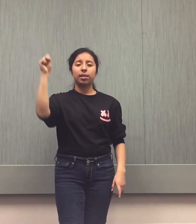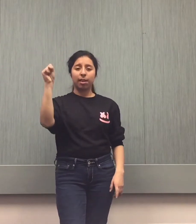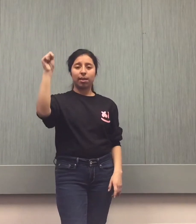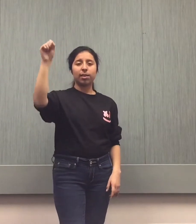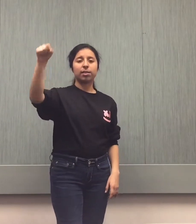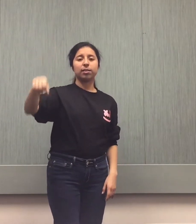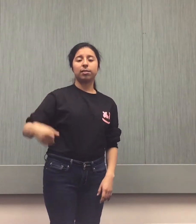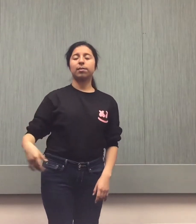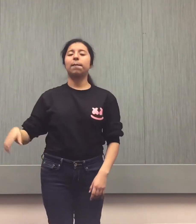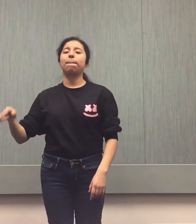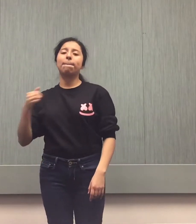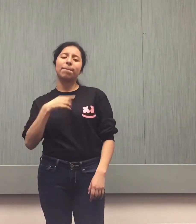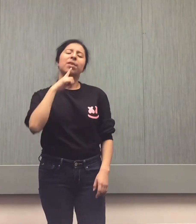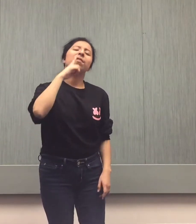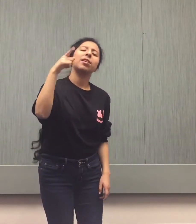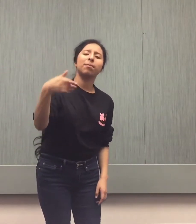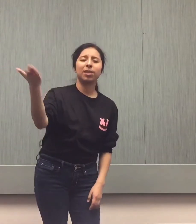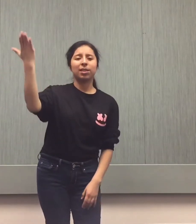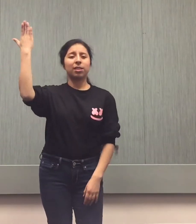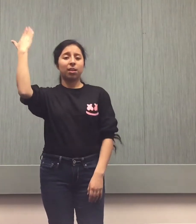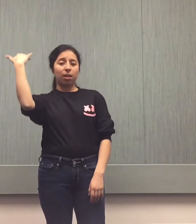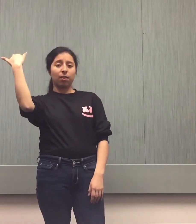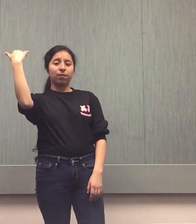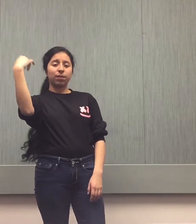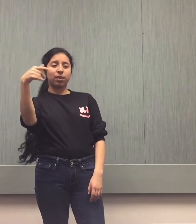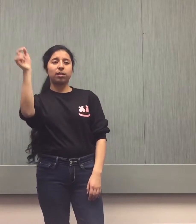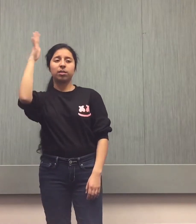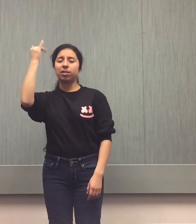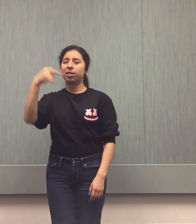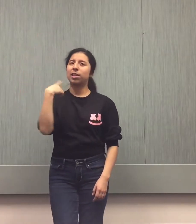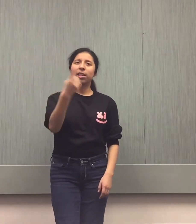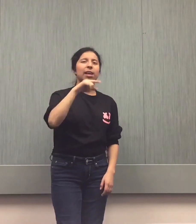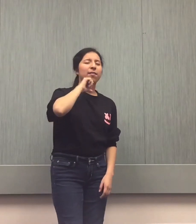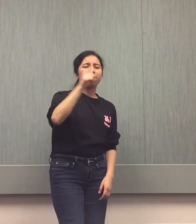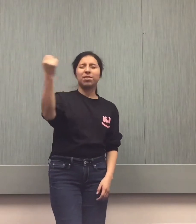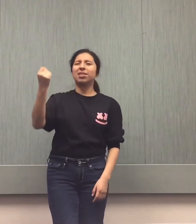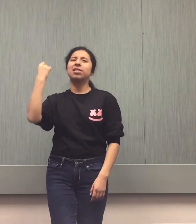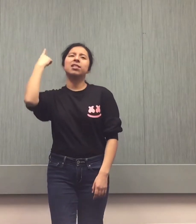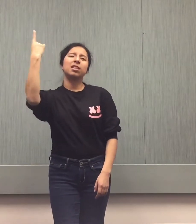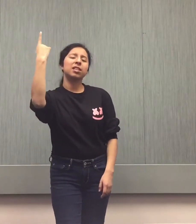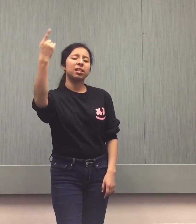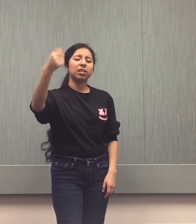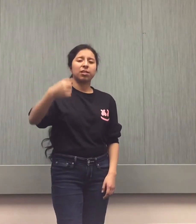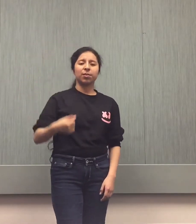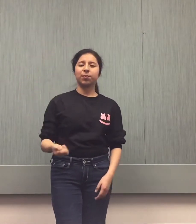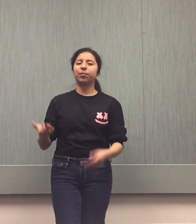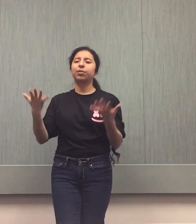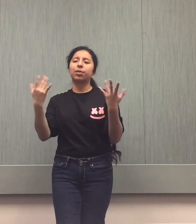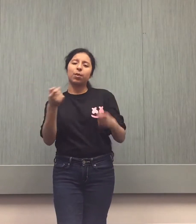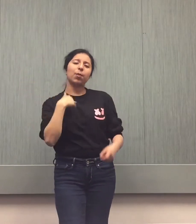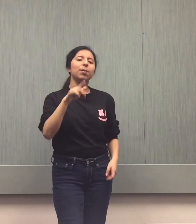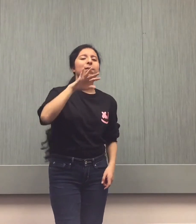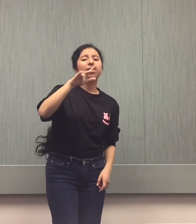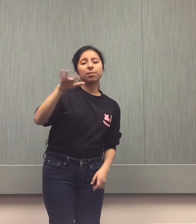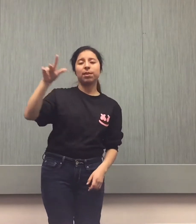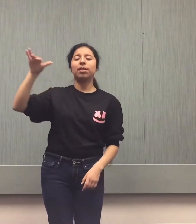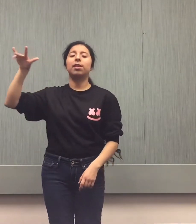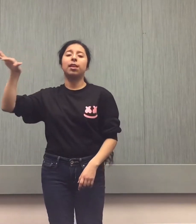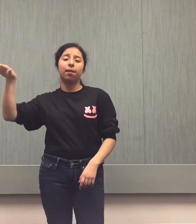-D-S Haven't I made it obvious? Haven't I made it clear? Want me to spell it